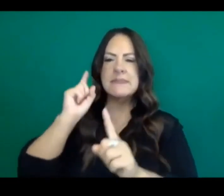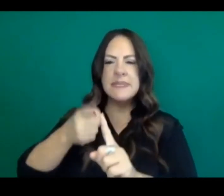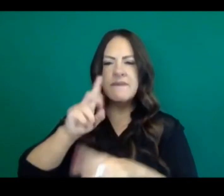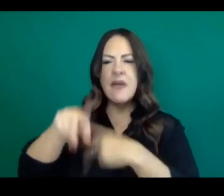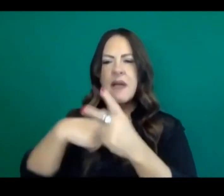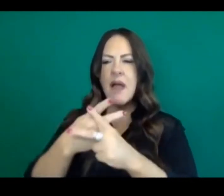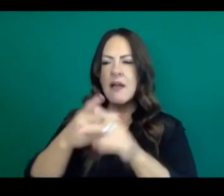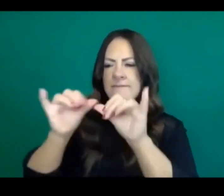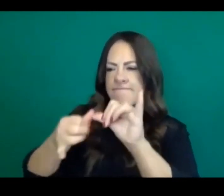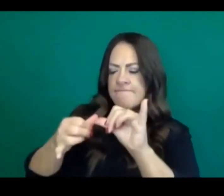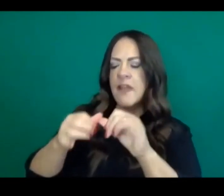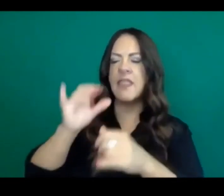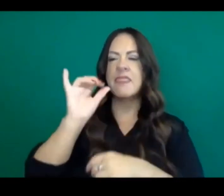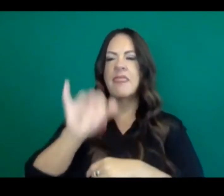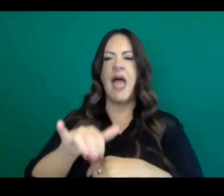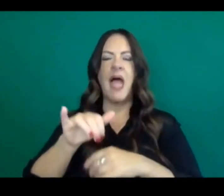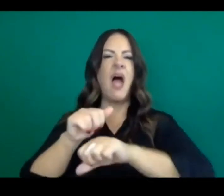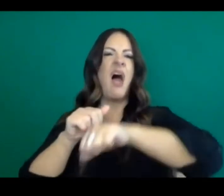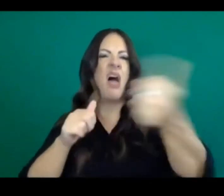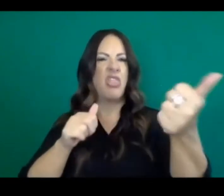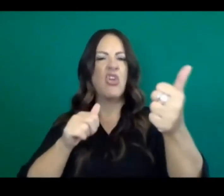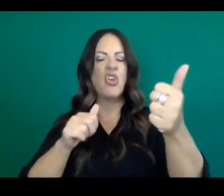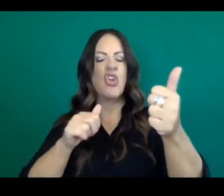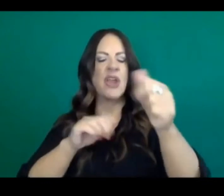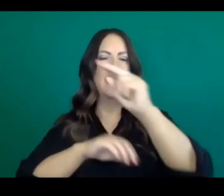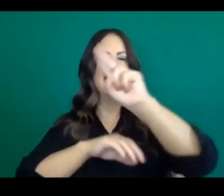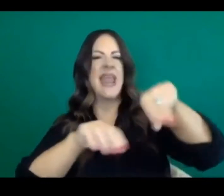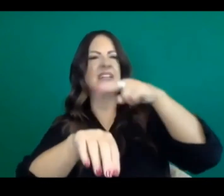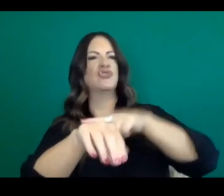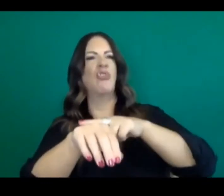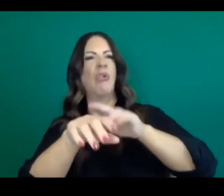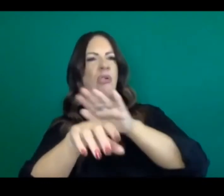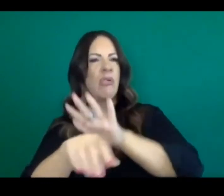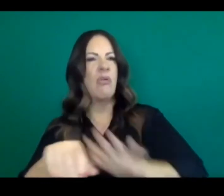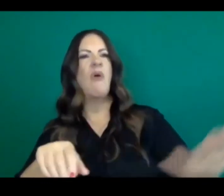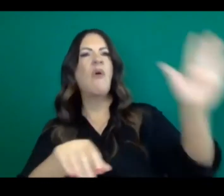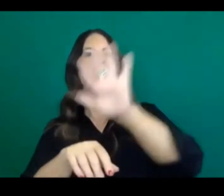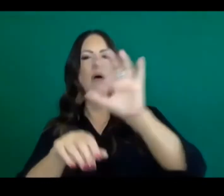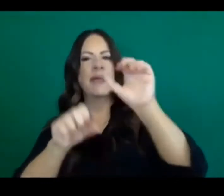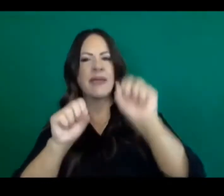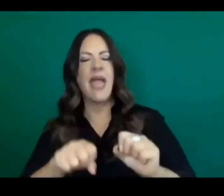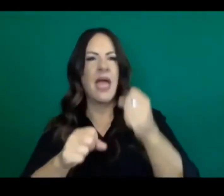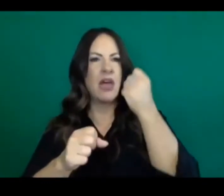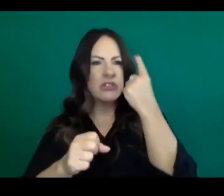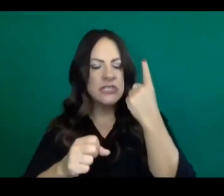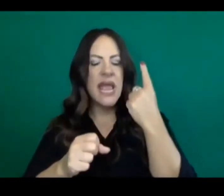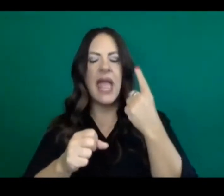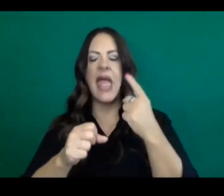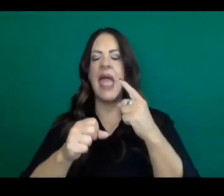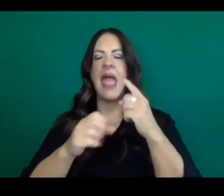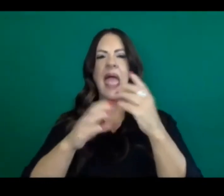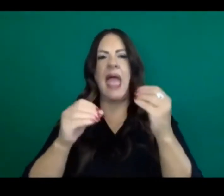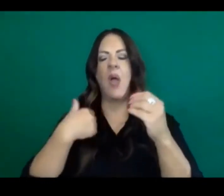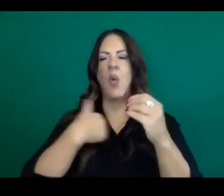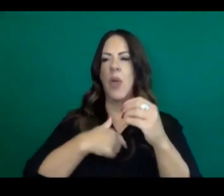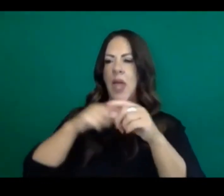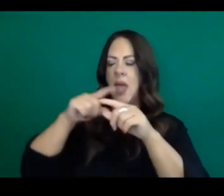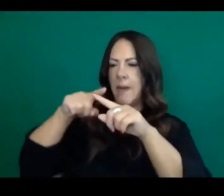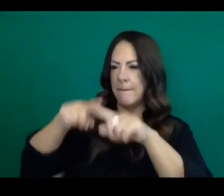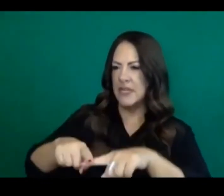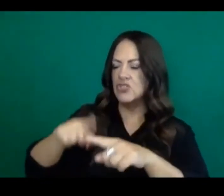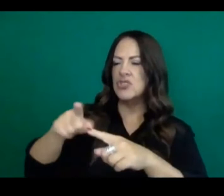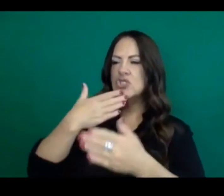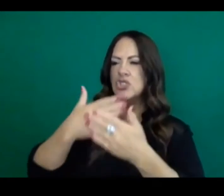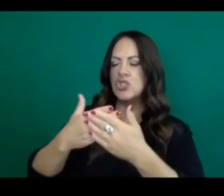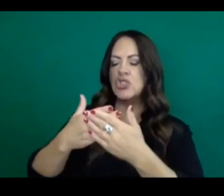some national traction that people understand that we can measure reliably. And to try to keep it simple, we chose just two